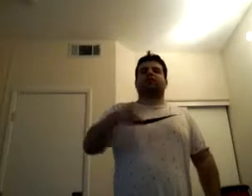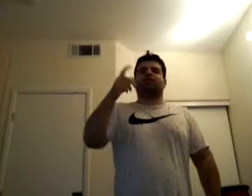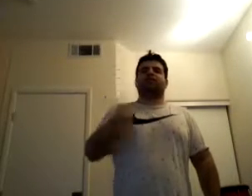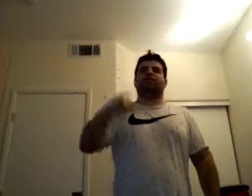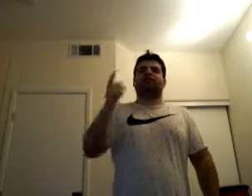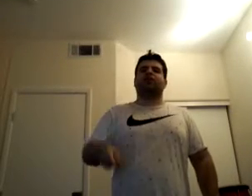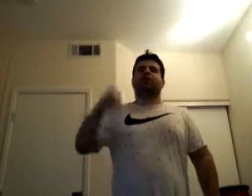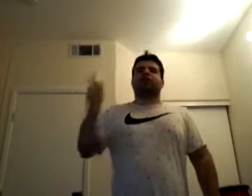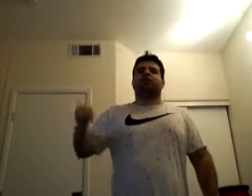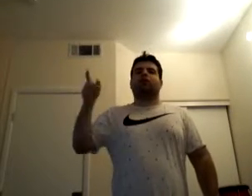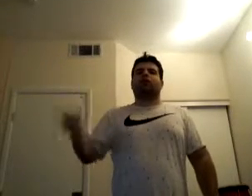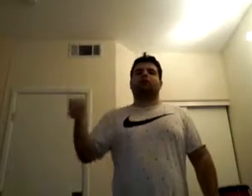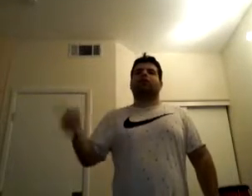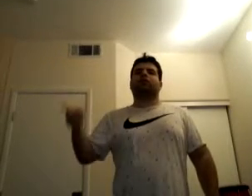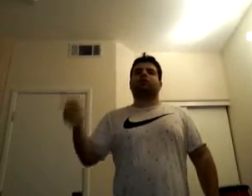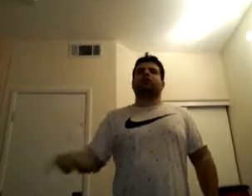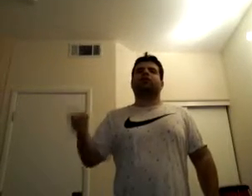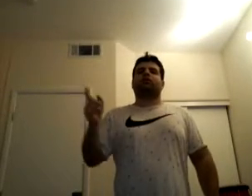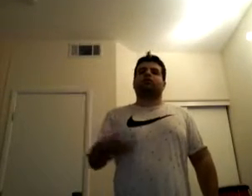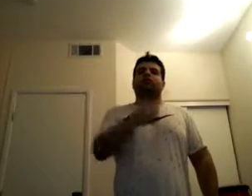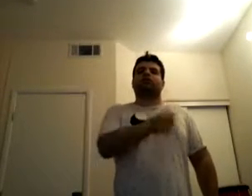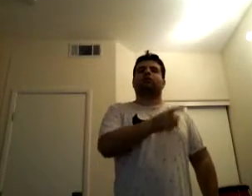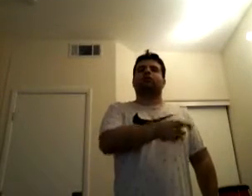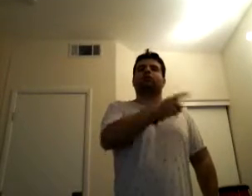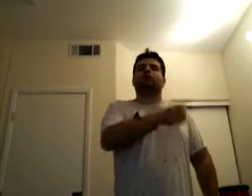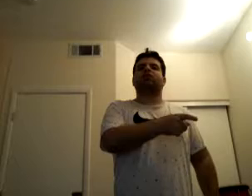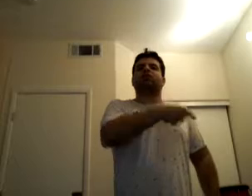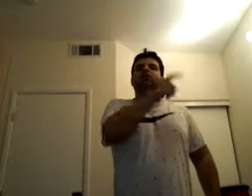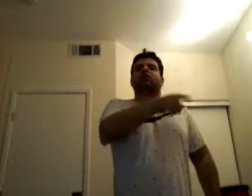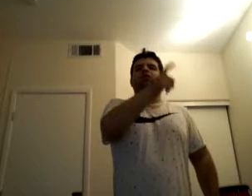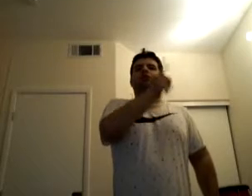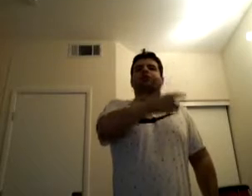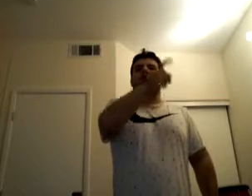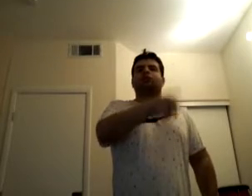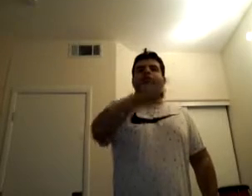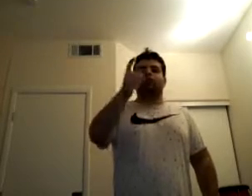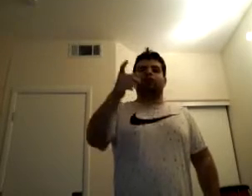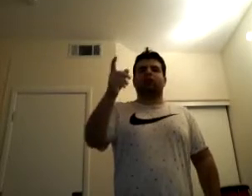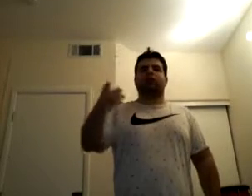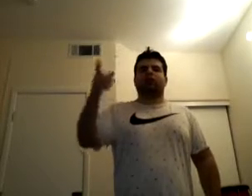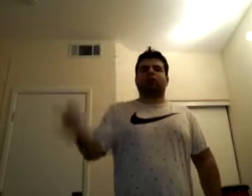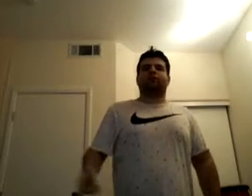stop us, yeah In our hearts, holding our minds, these battles, guys